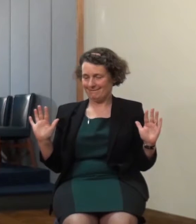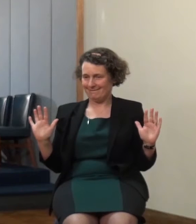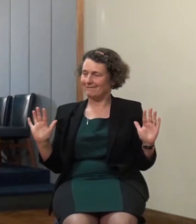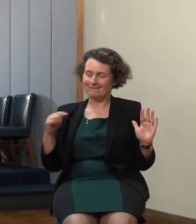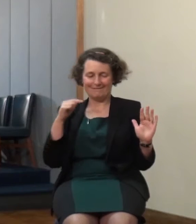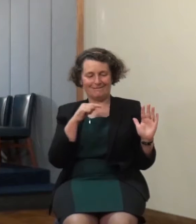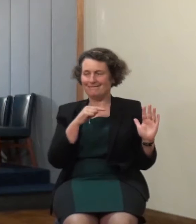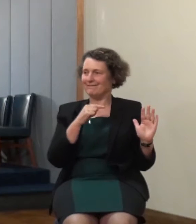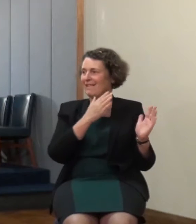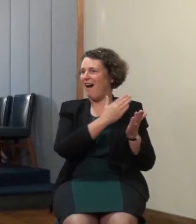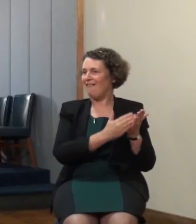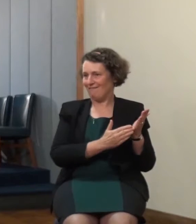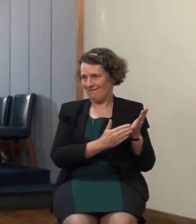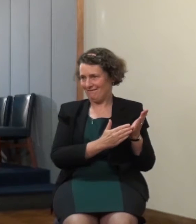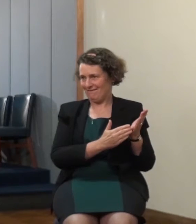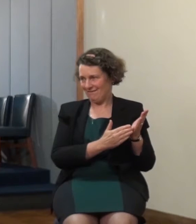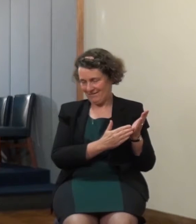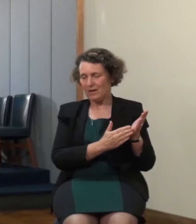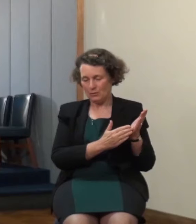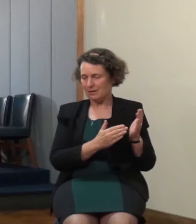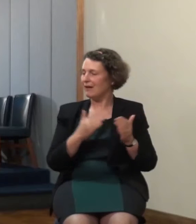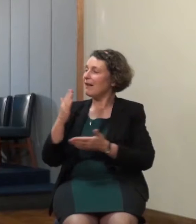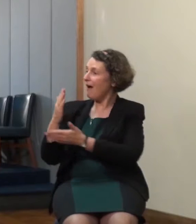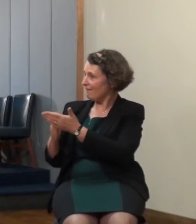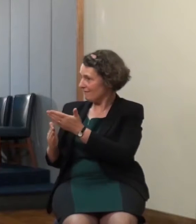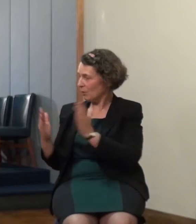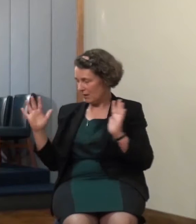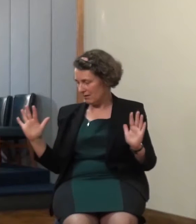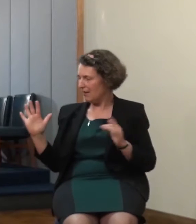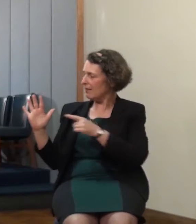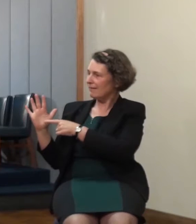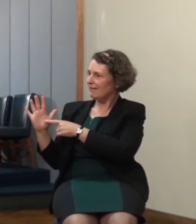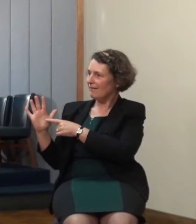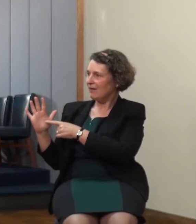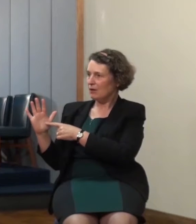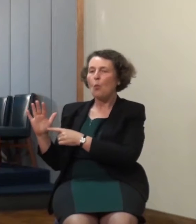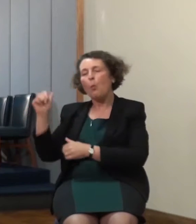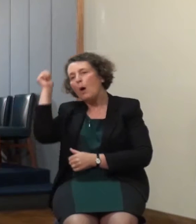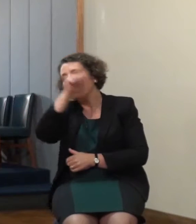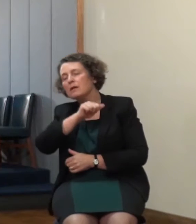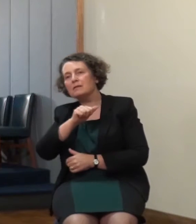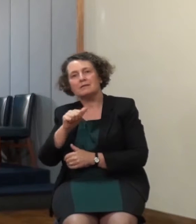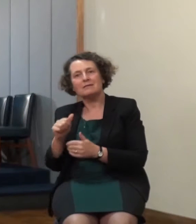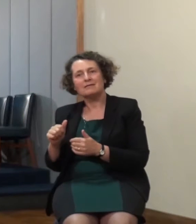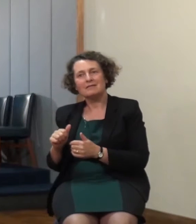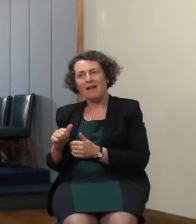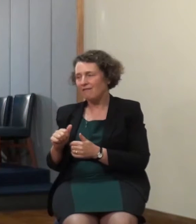took oil not only in their lamps but in a reserve additional vessel so that if the